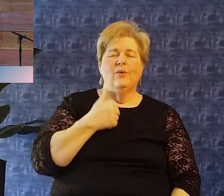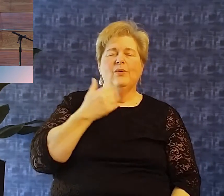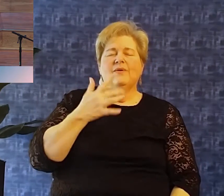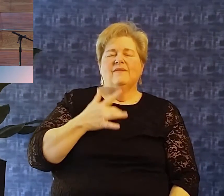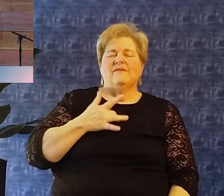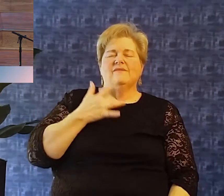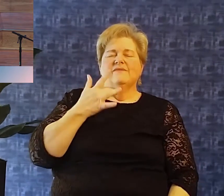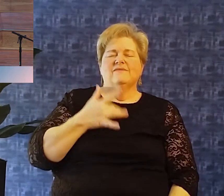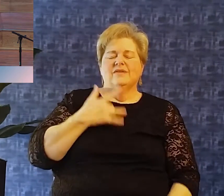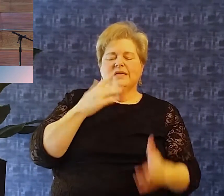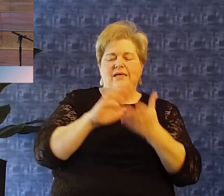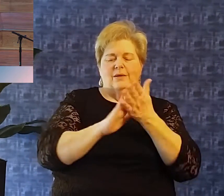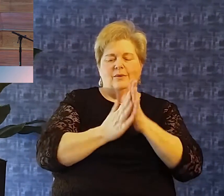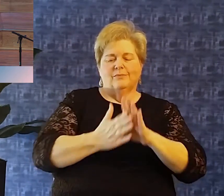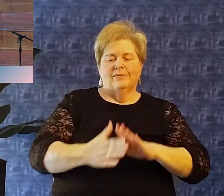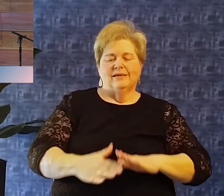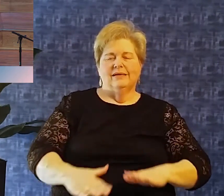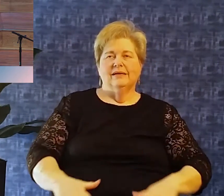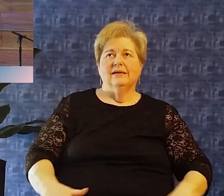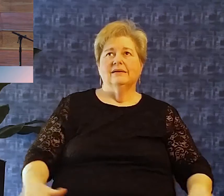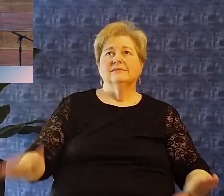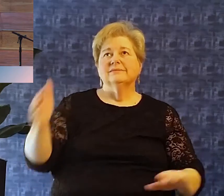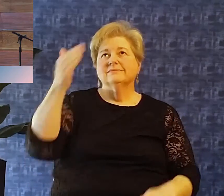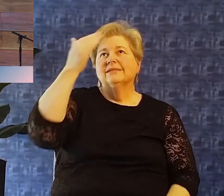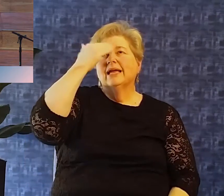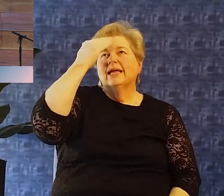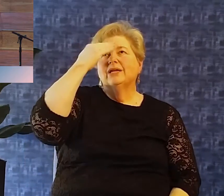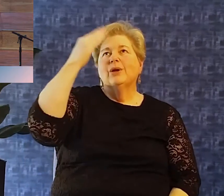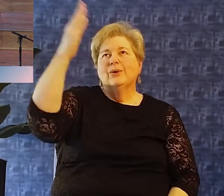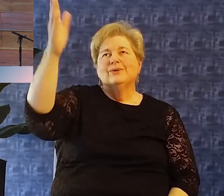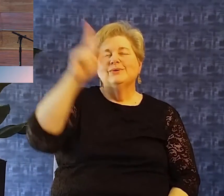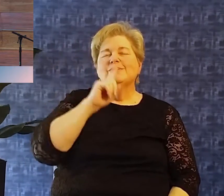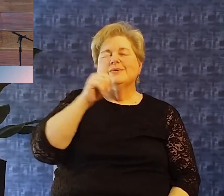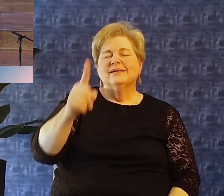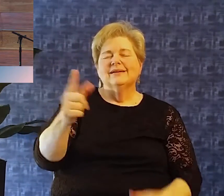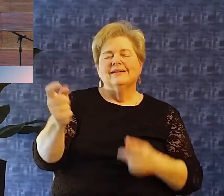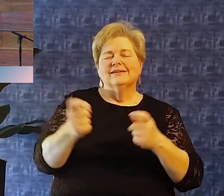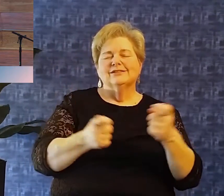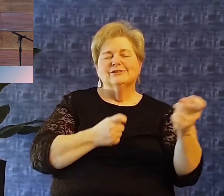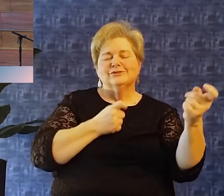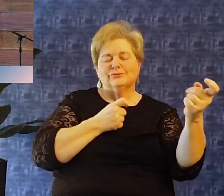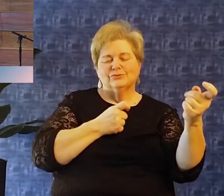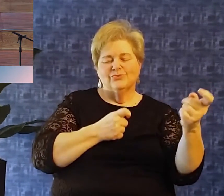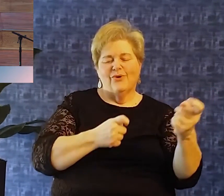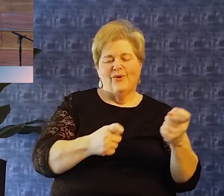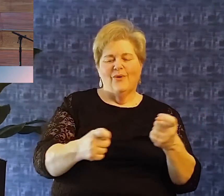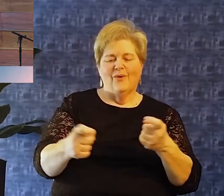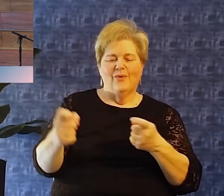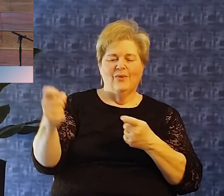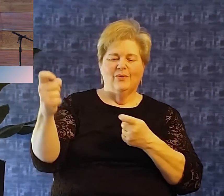Feel peace and know you're in control